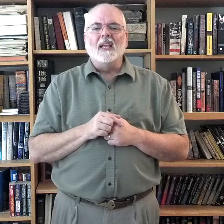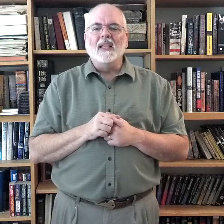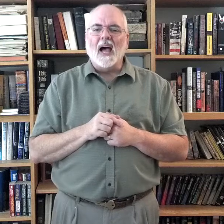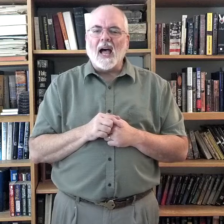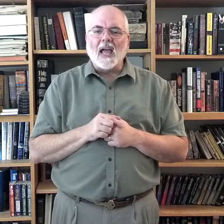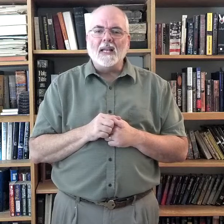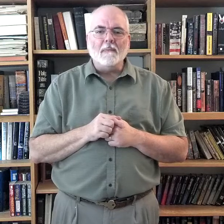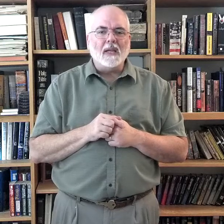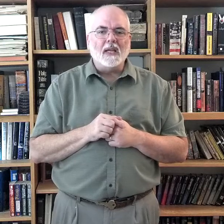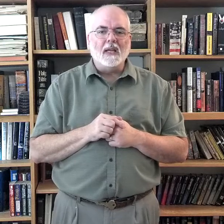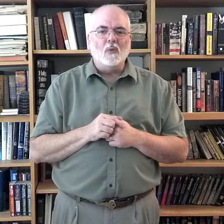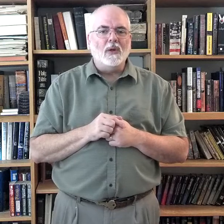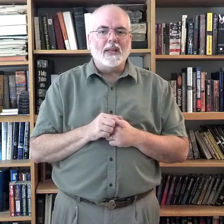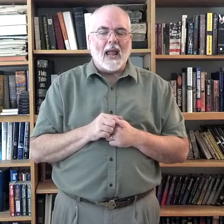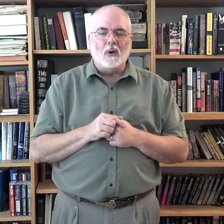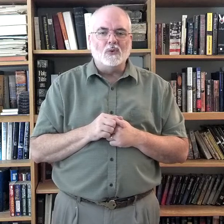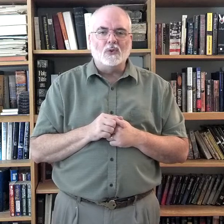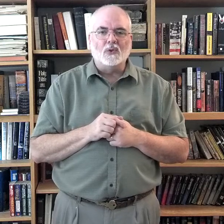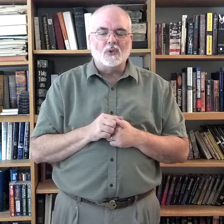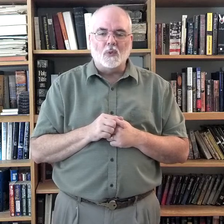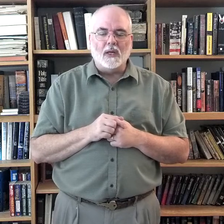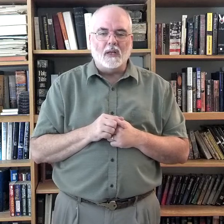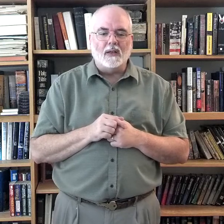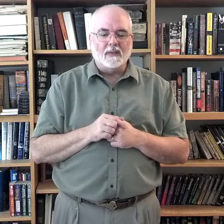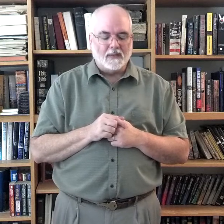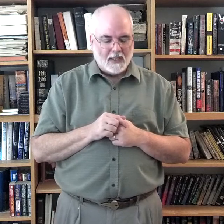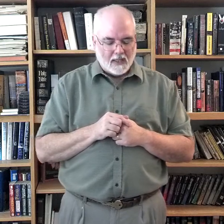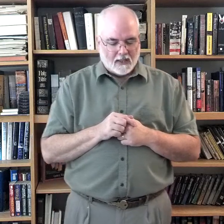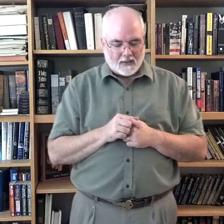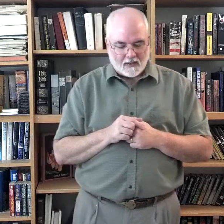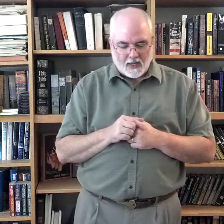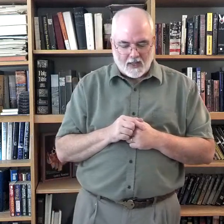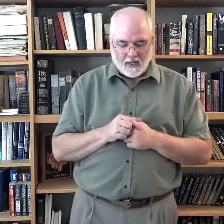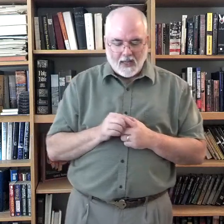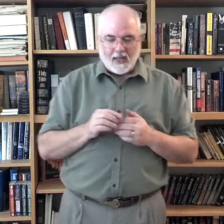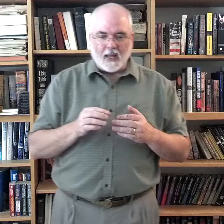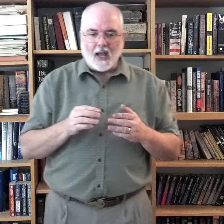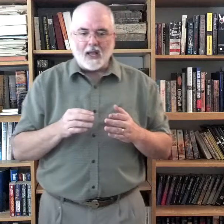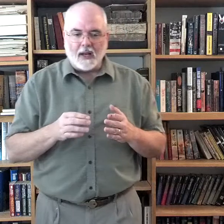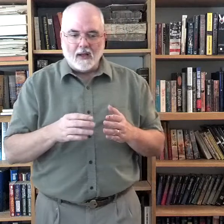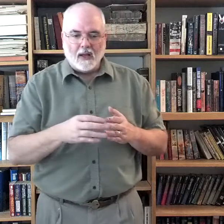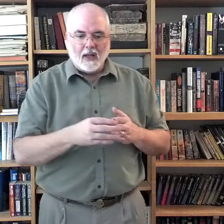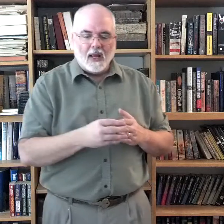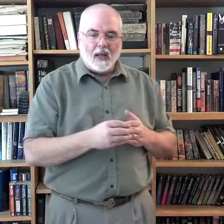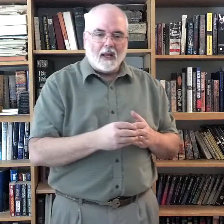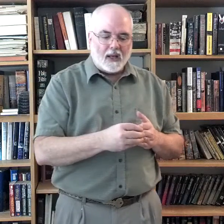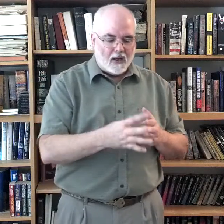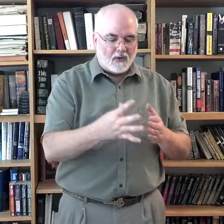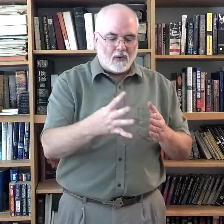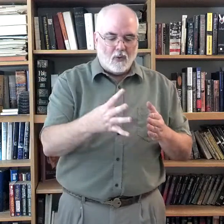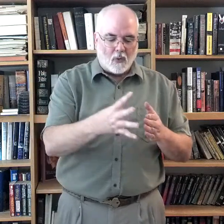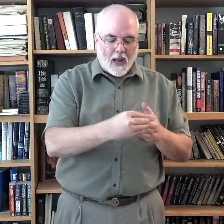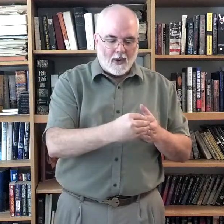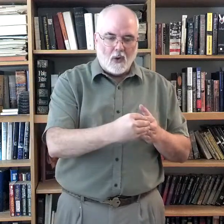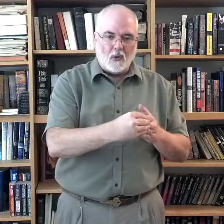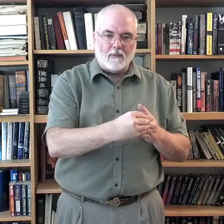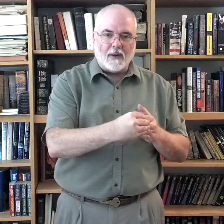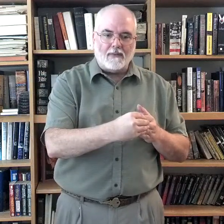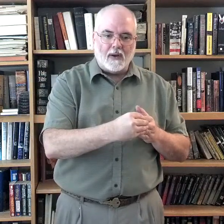Guide me with counsel sweet. Okay? Guide. You grab a hold of my fingers